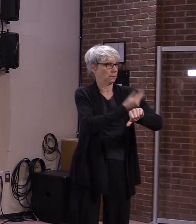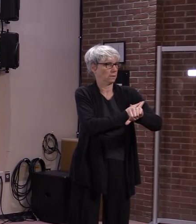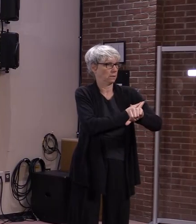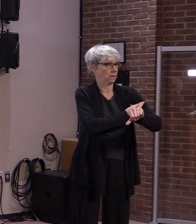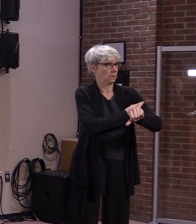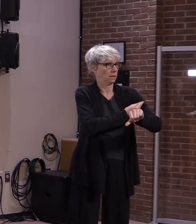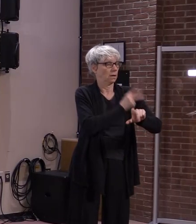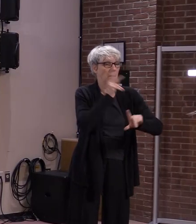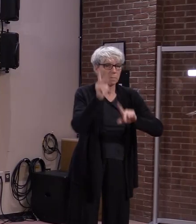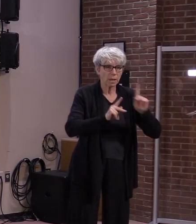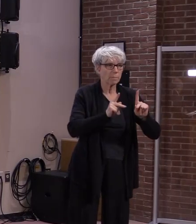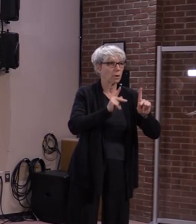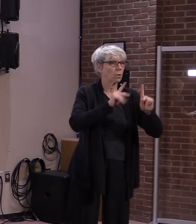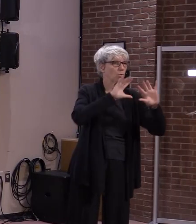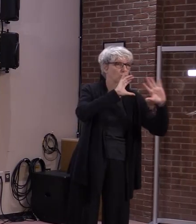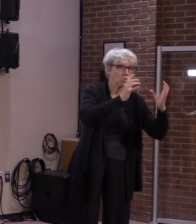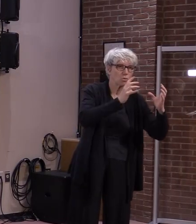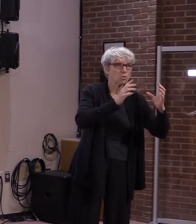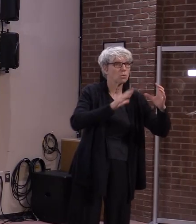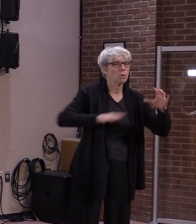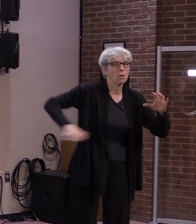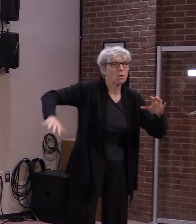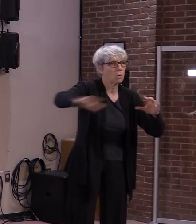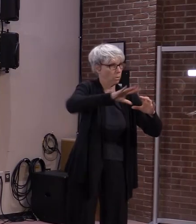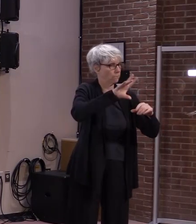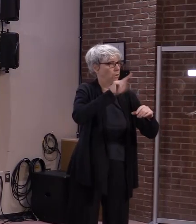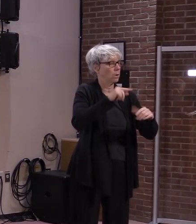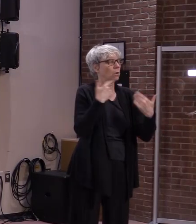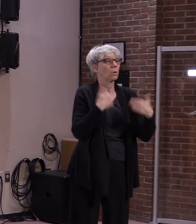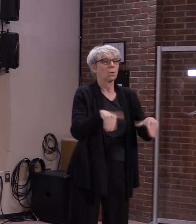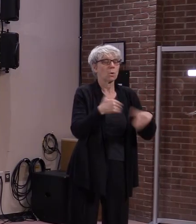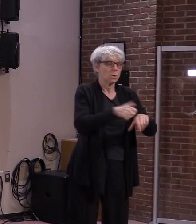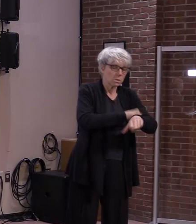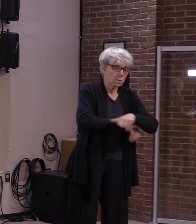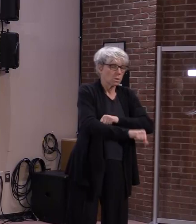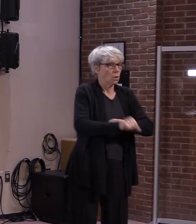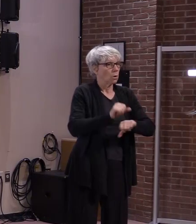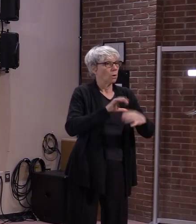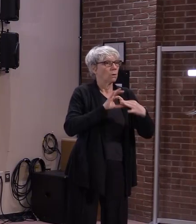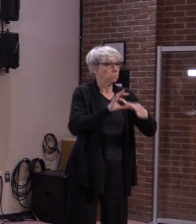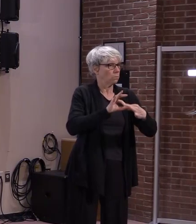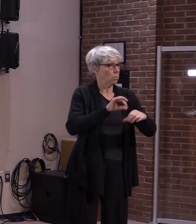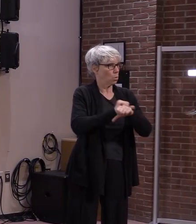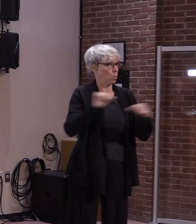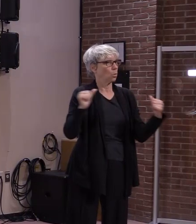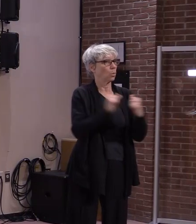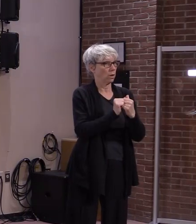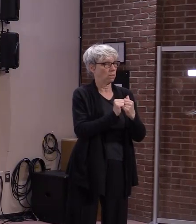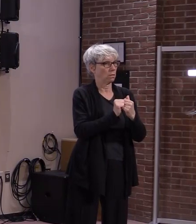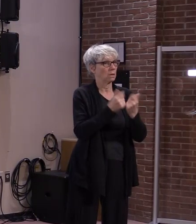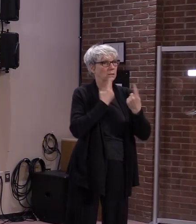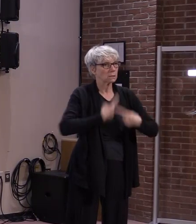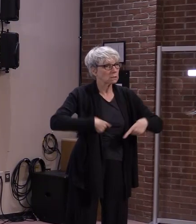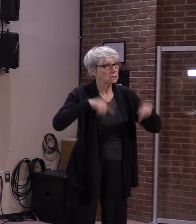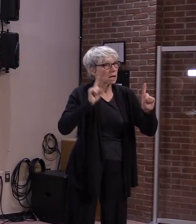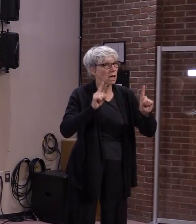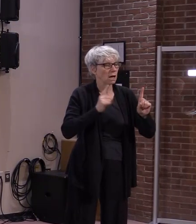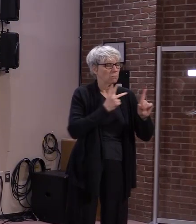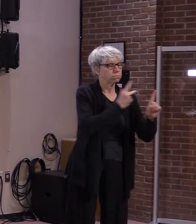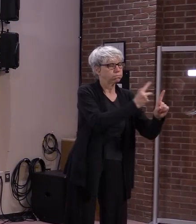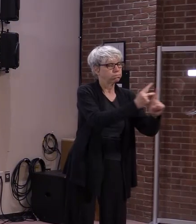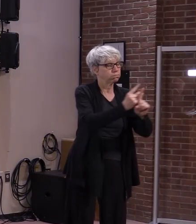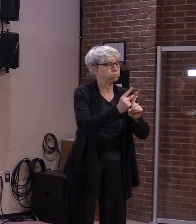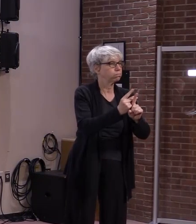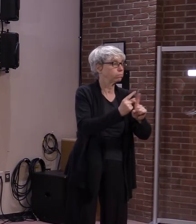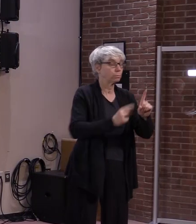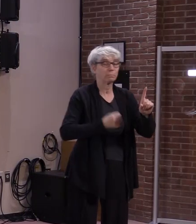that we have collaborated with to have such success in the vaccination